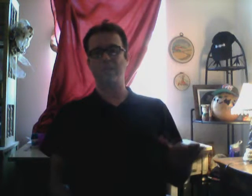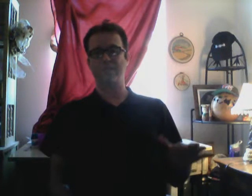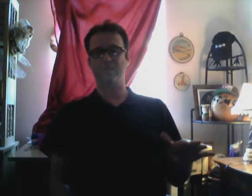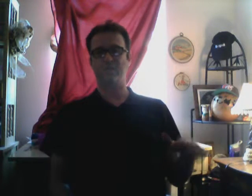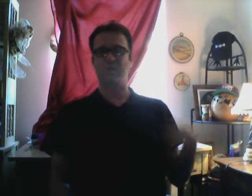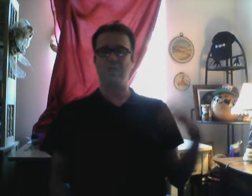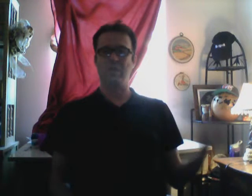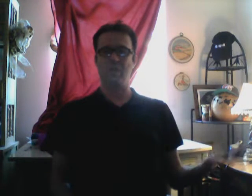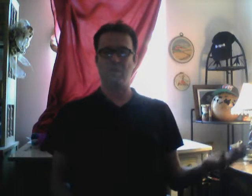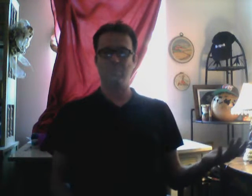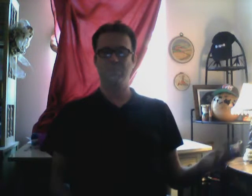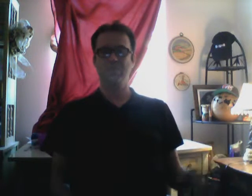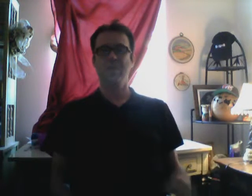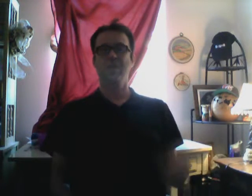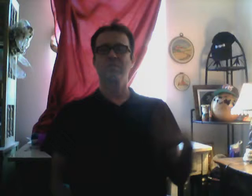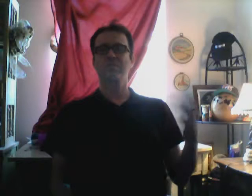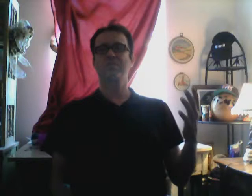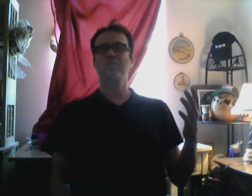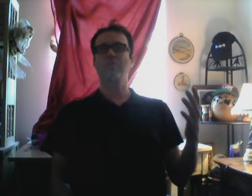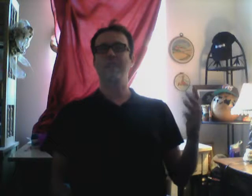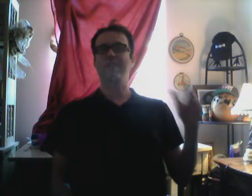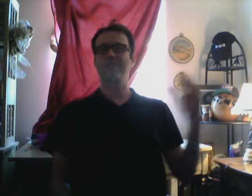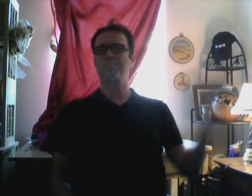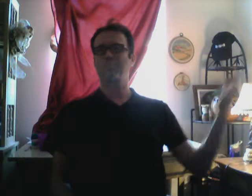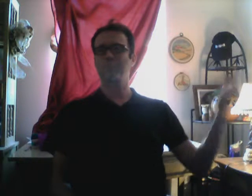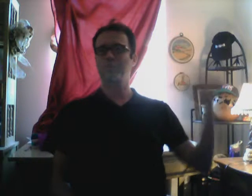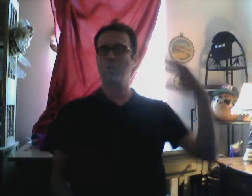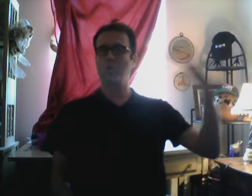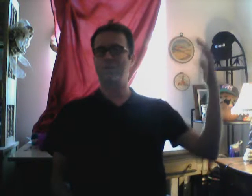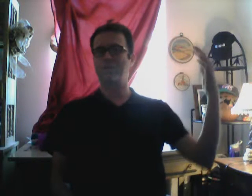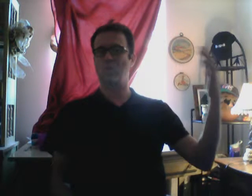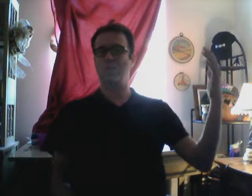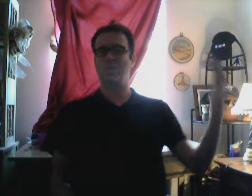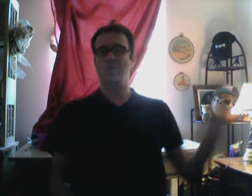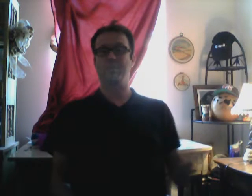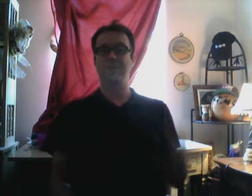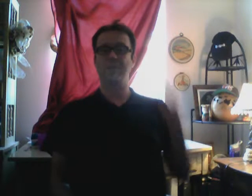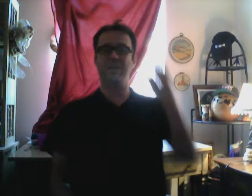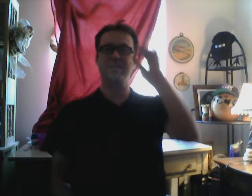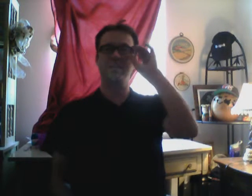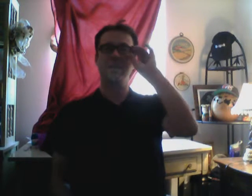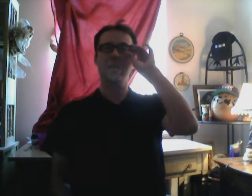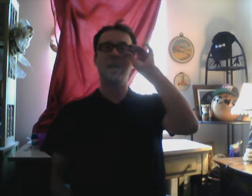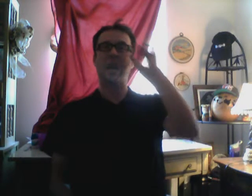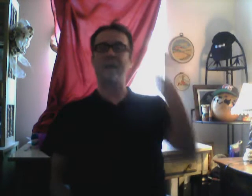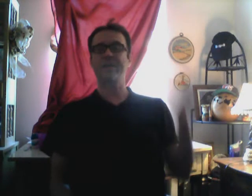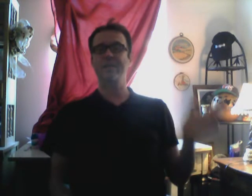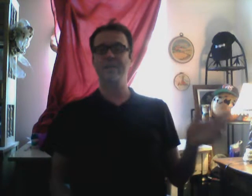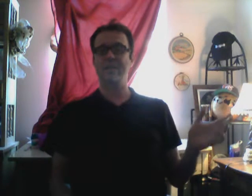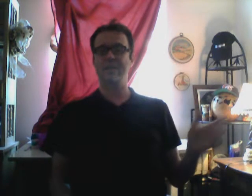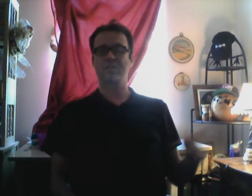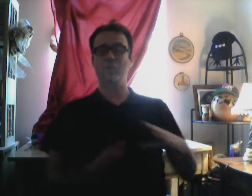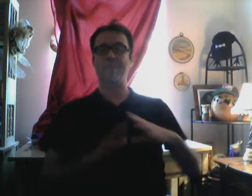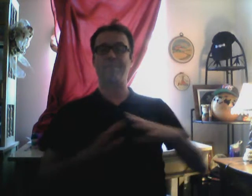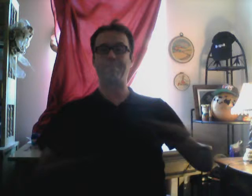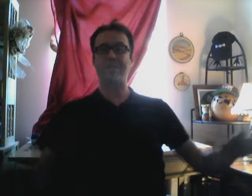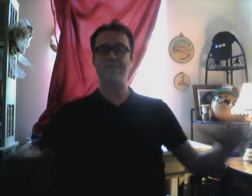Celestial. lot. To like. Show. What's. Going. Because. I. Connect. To a. Big.